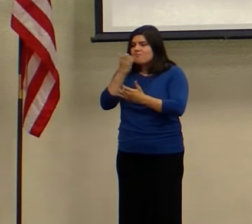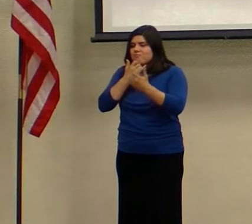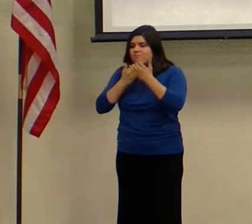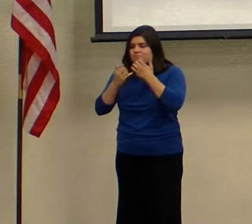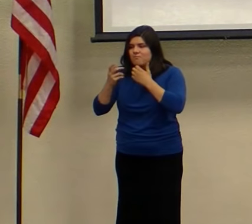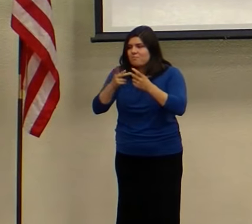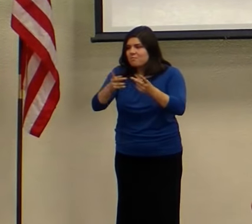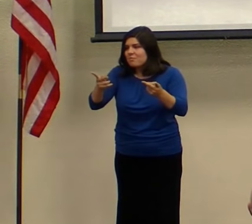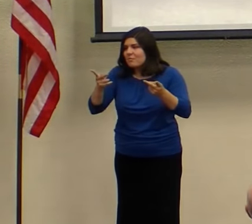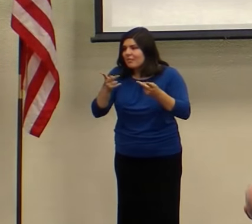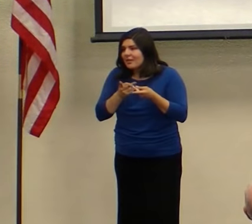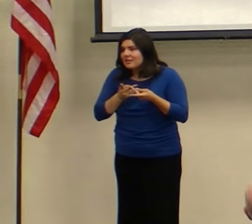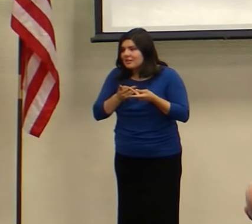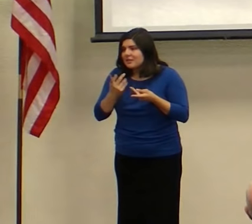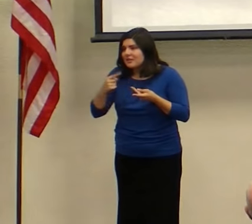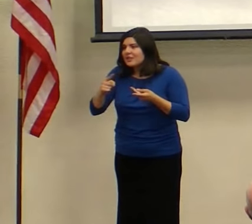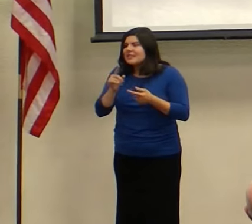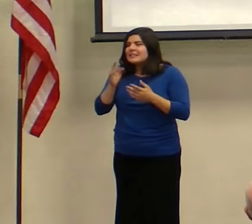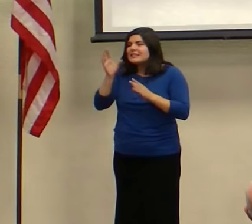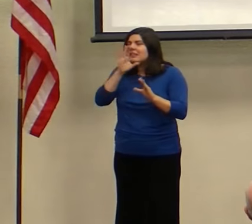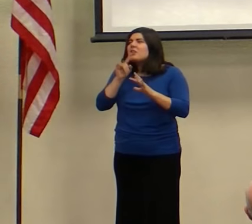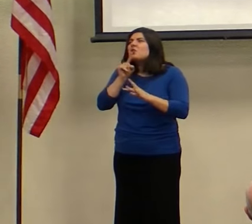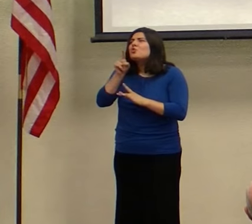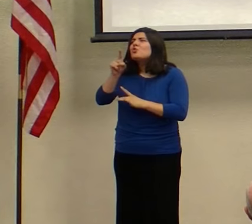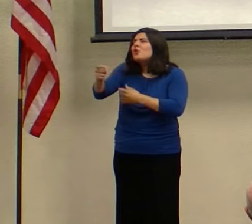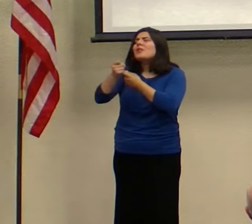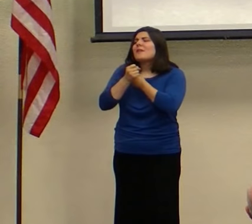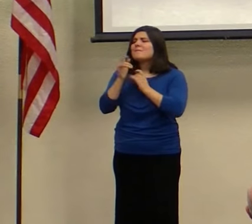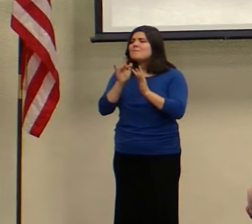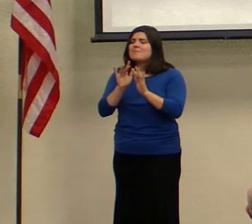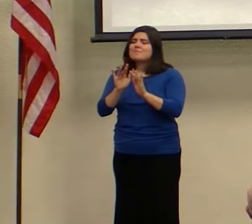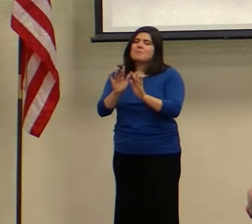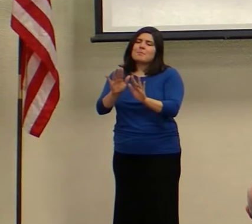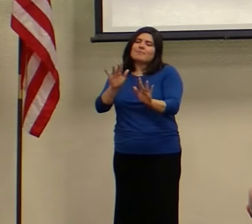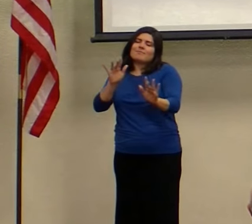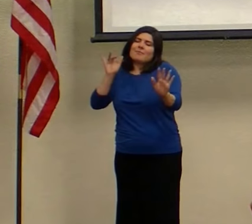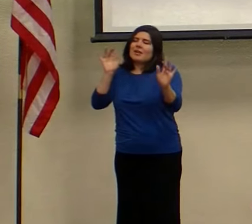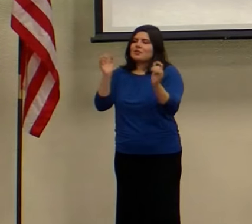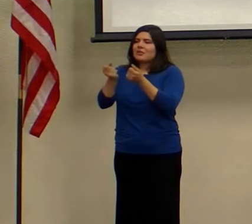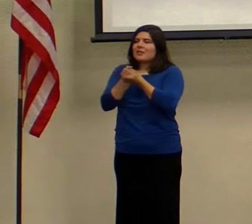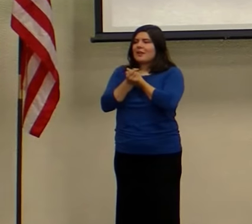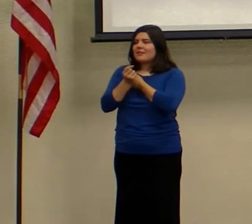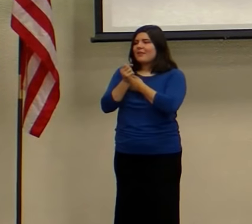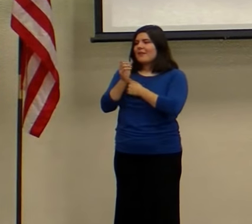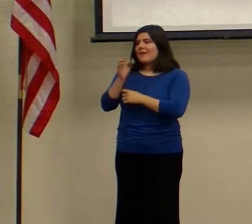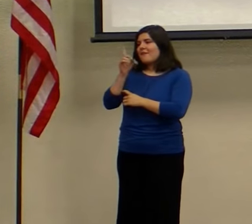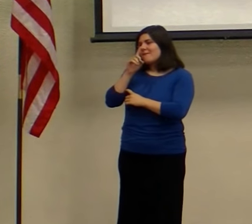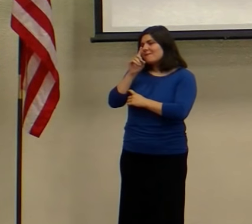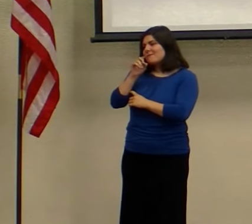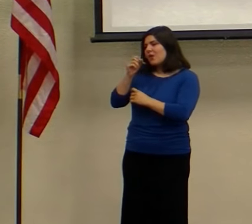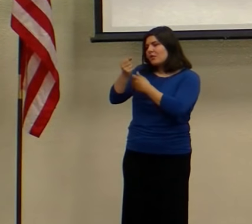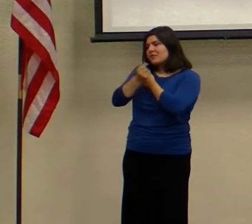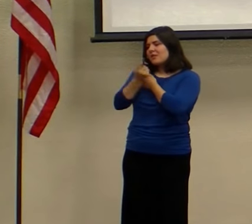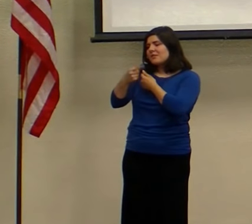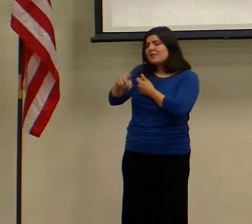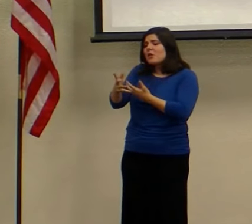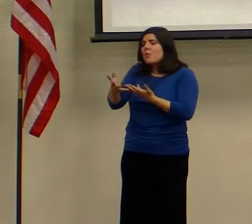They're seeking this true love, this magical love, this fairytale-like love that they need and they want.